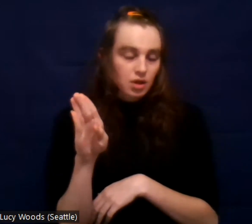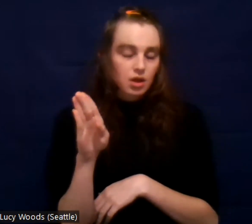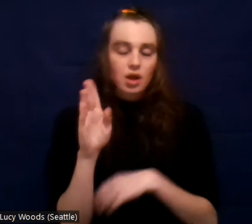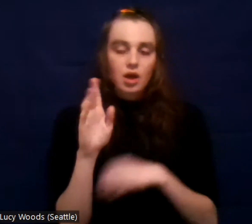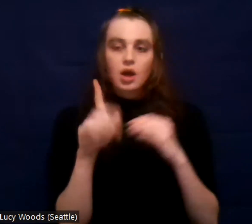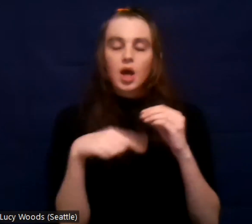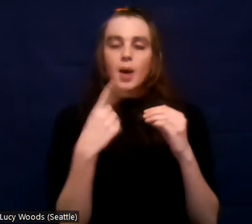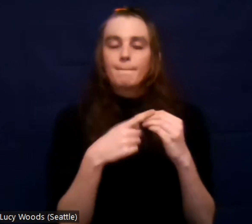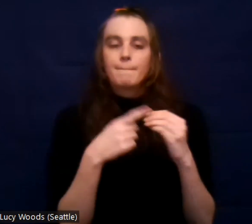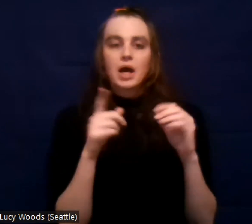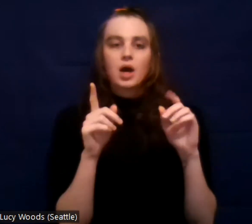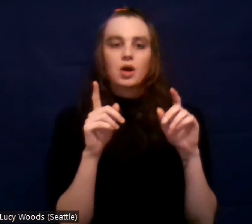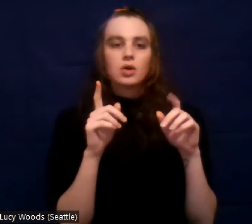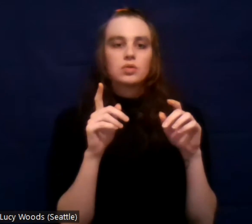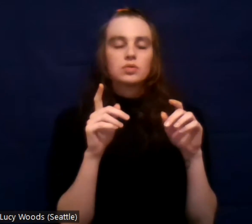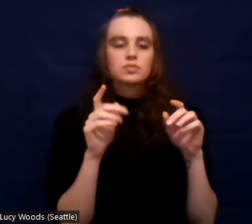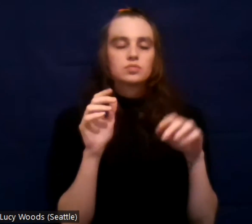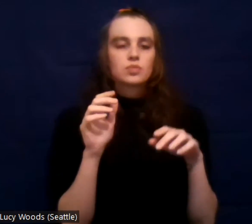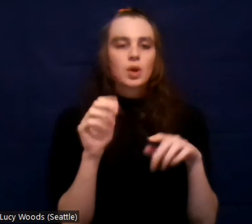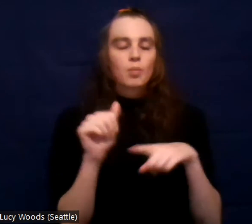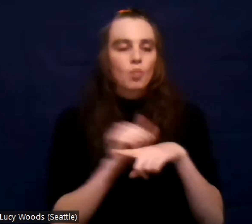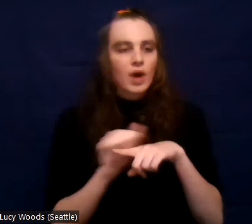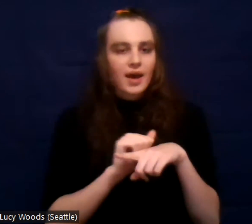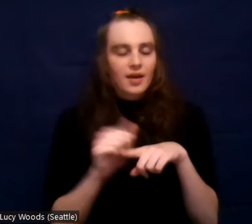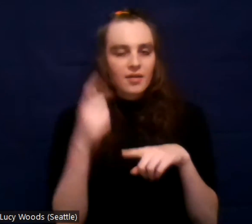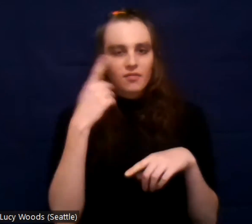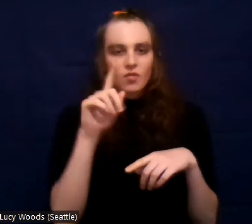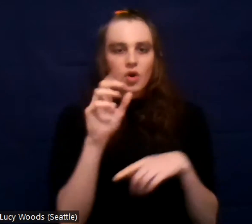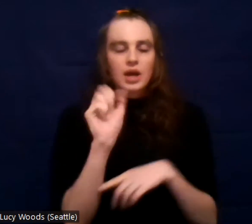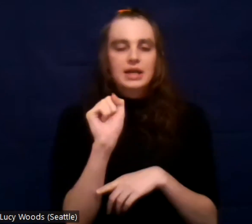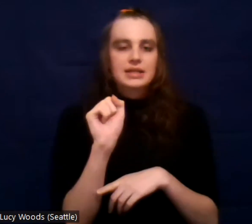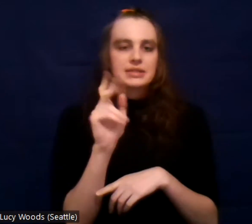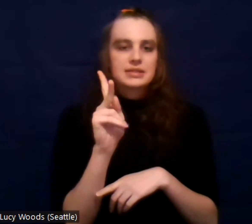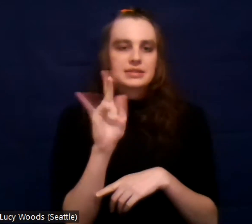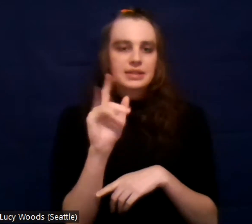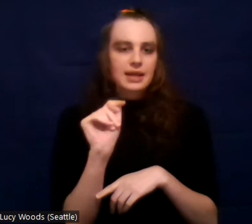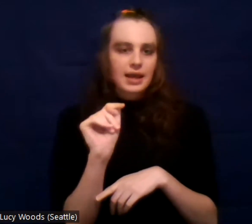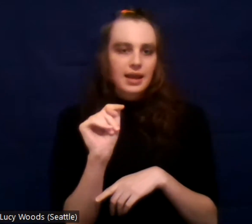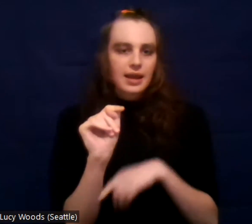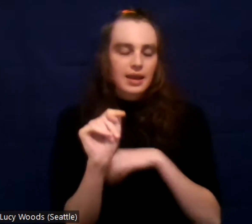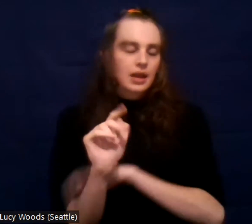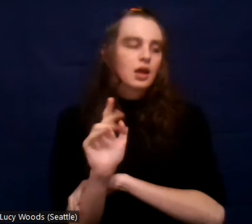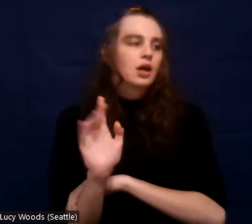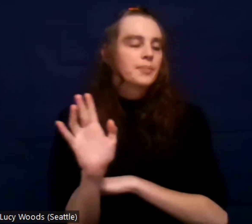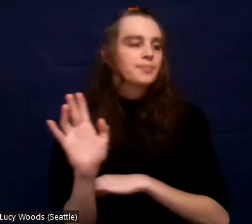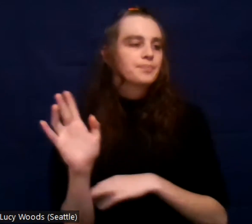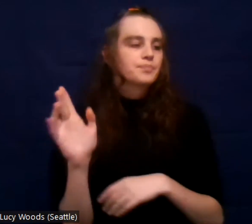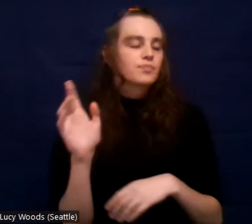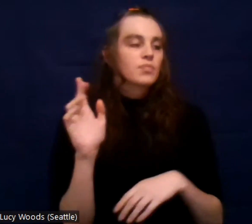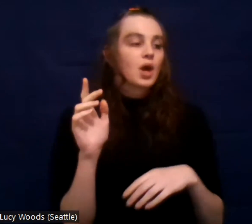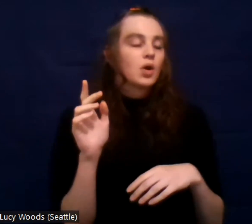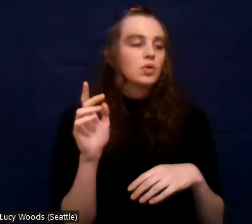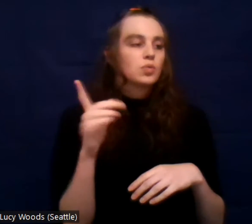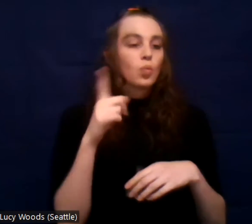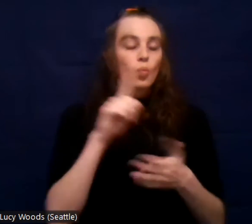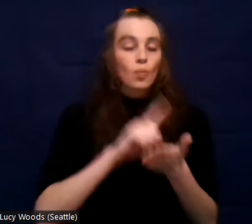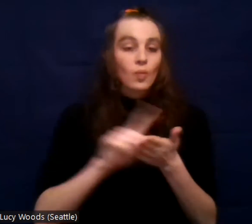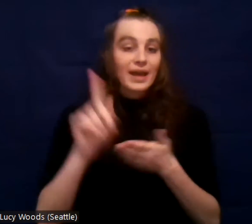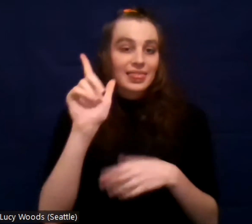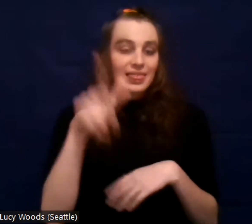to practice for a bit skit. So apparently Lacey Paul was going to be in new Orleans like a week later. Um,